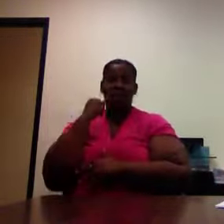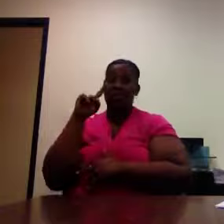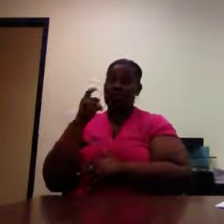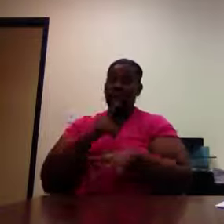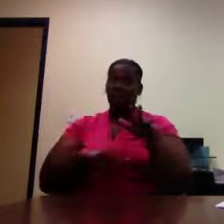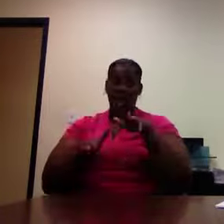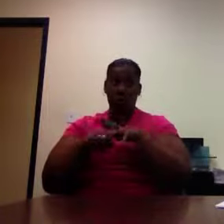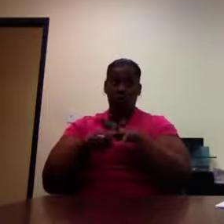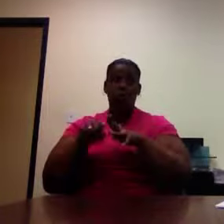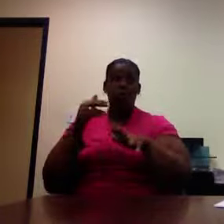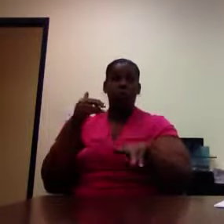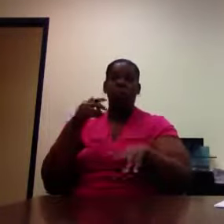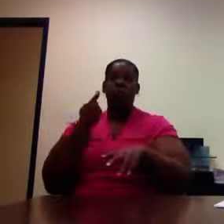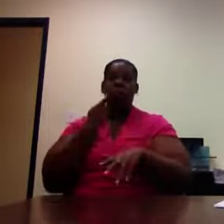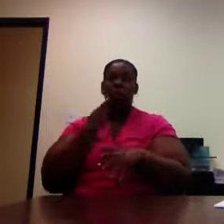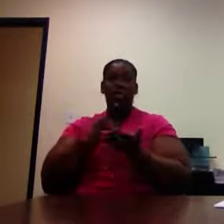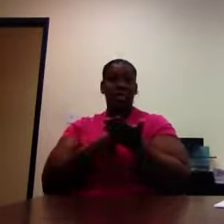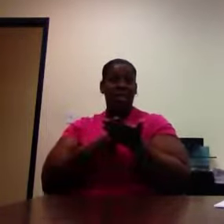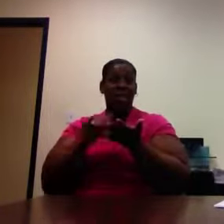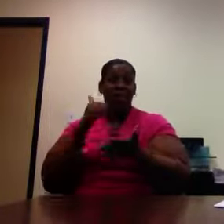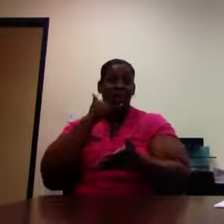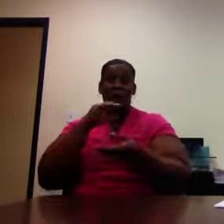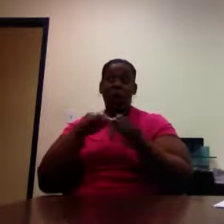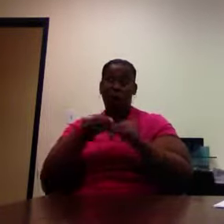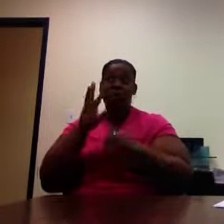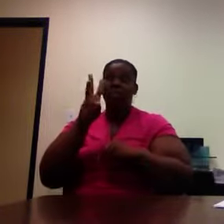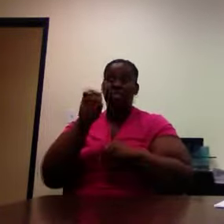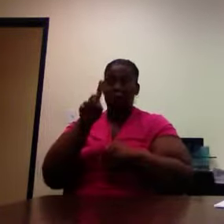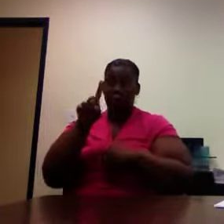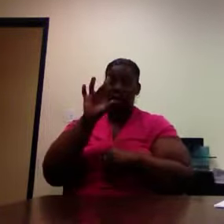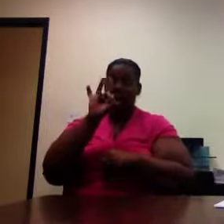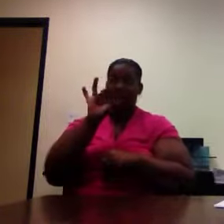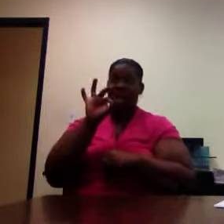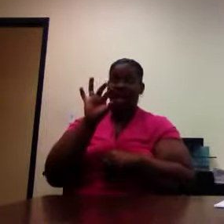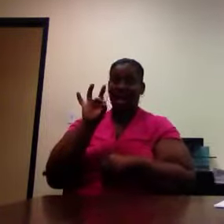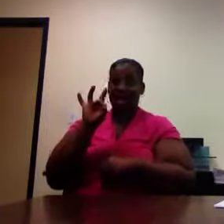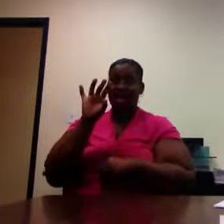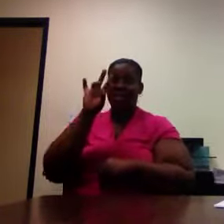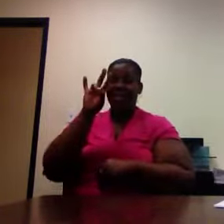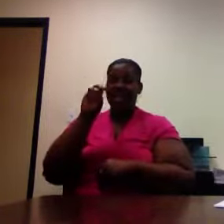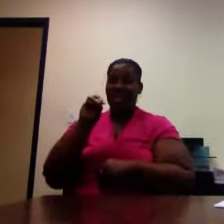number that's in the packet. That's 601-898-7076.